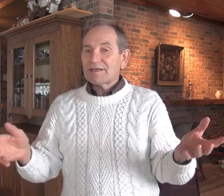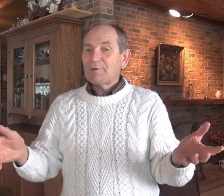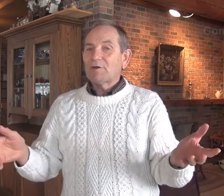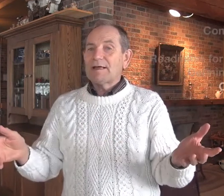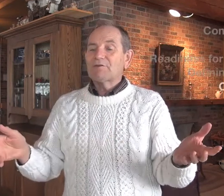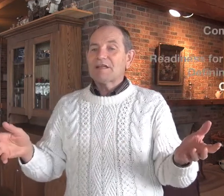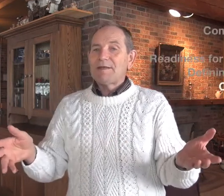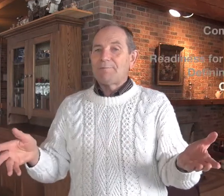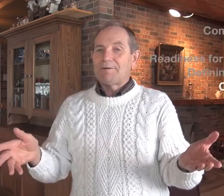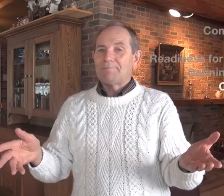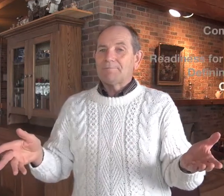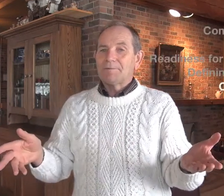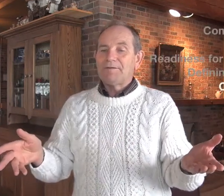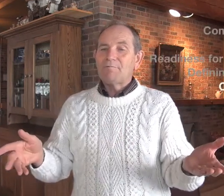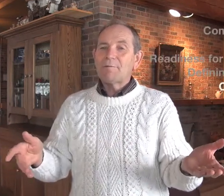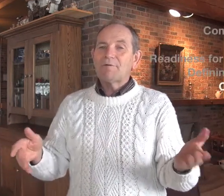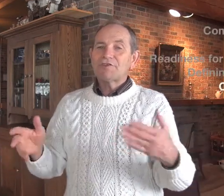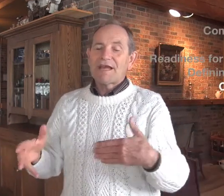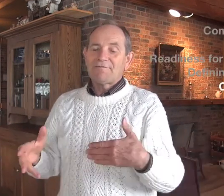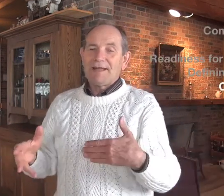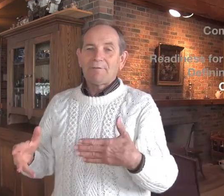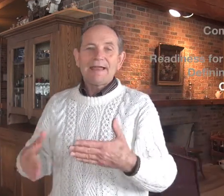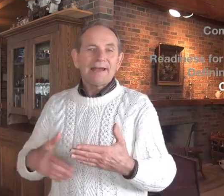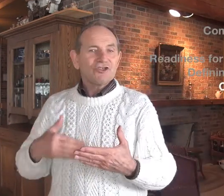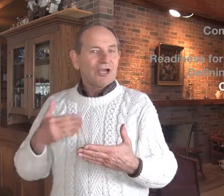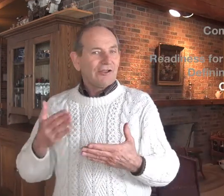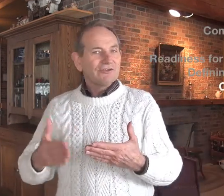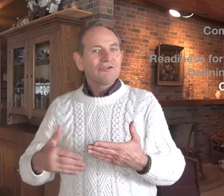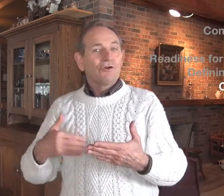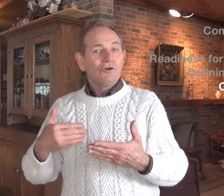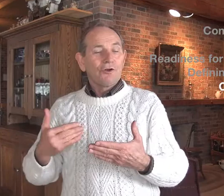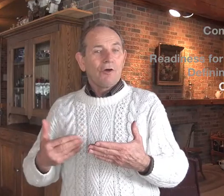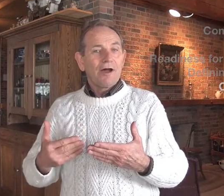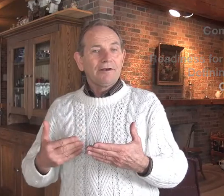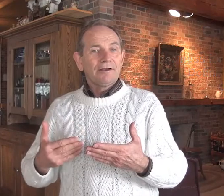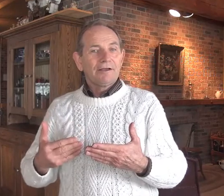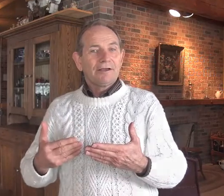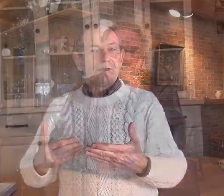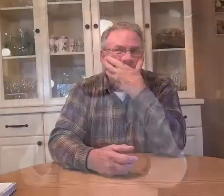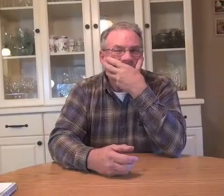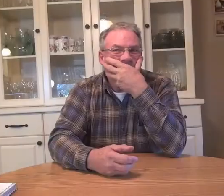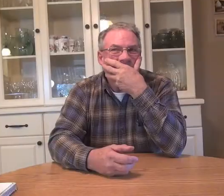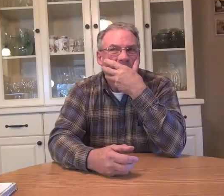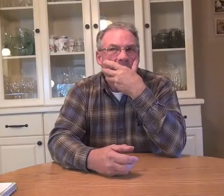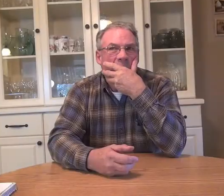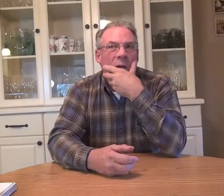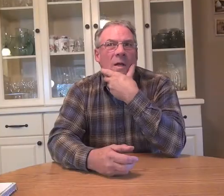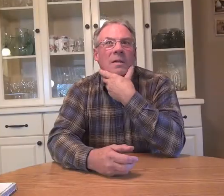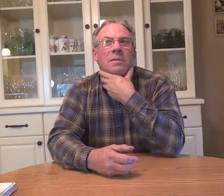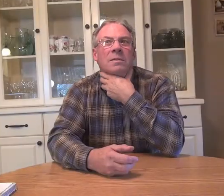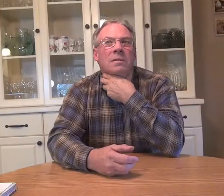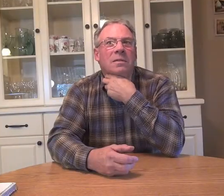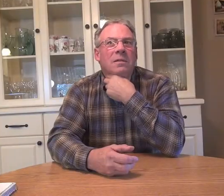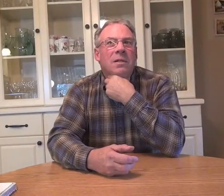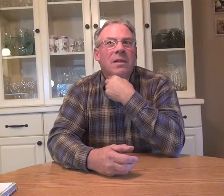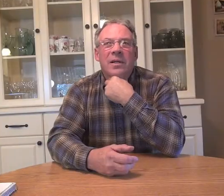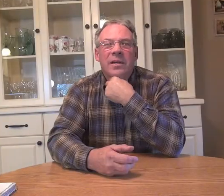thing we looked at was commitment. And if you remember the Jack family, they had challenges earlier on. The main thing was that they weren't